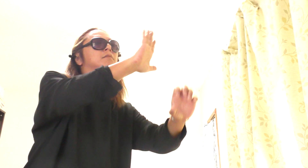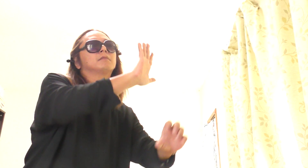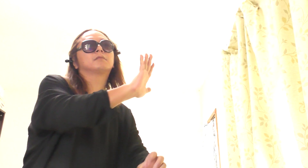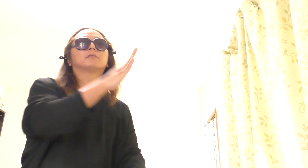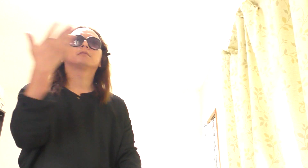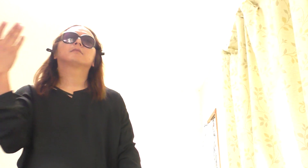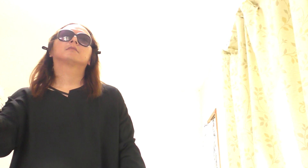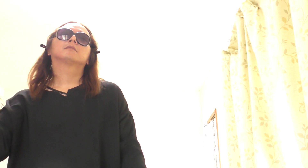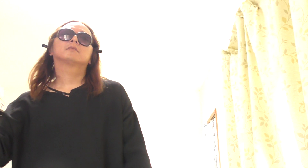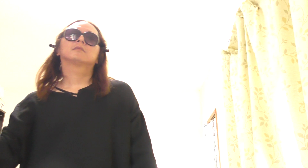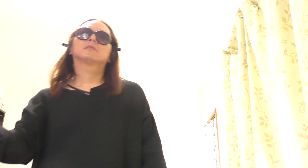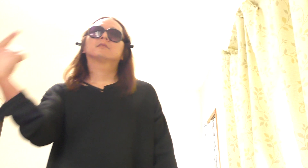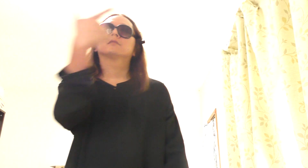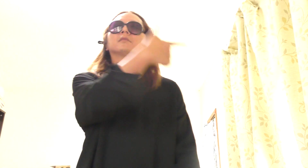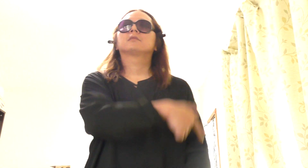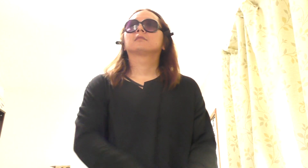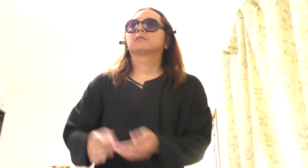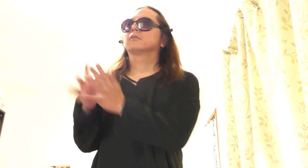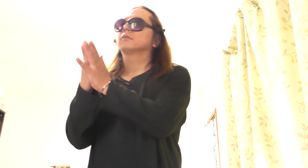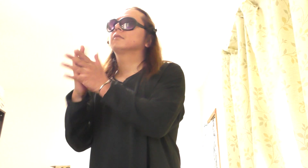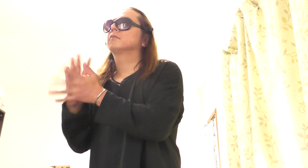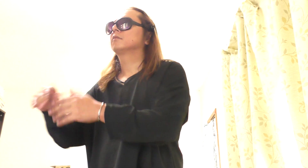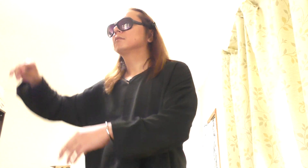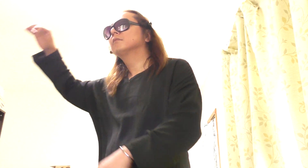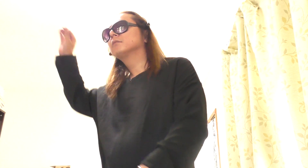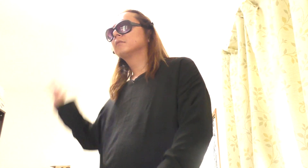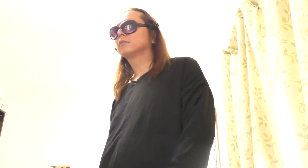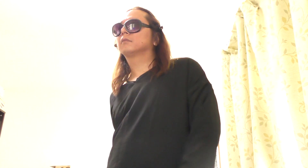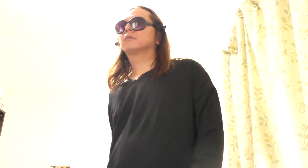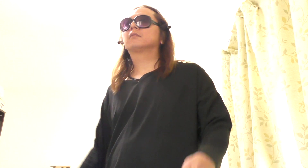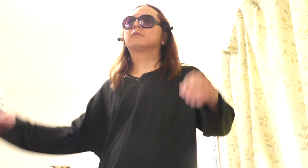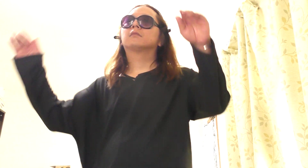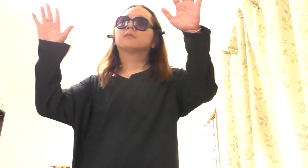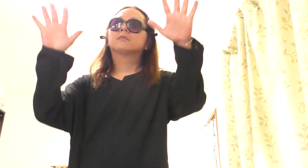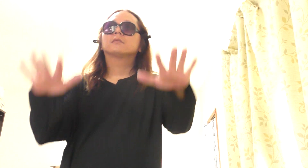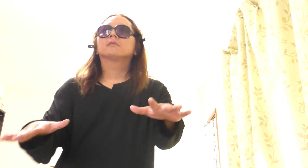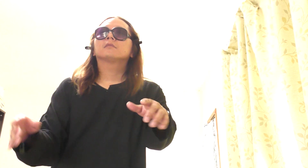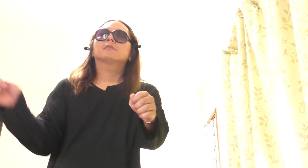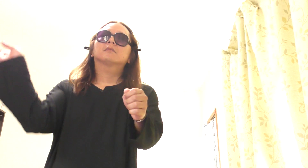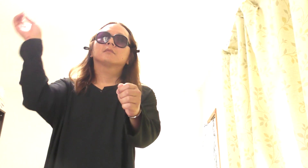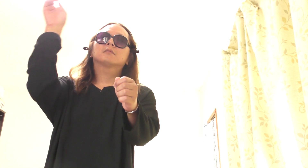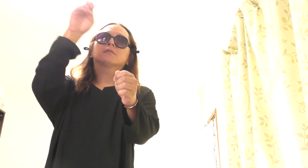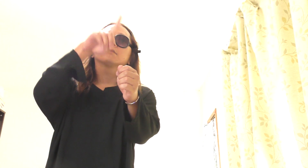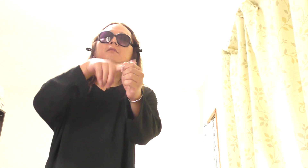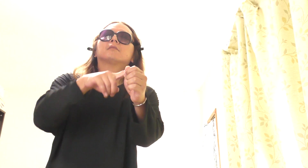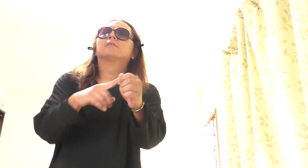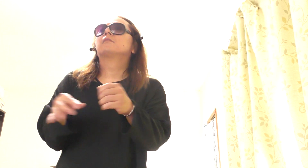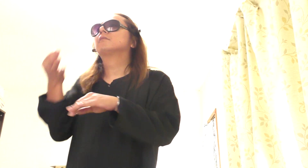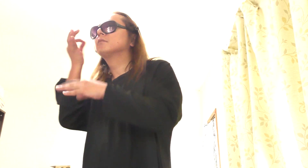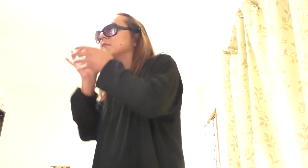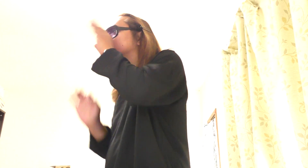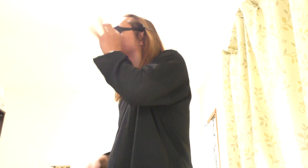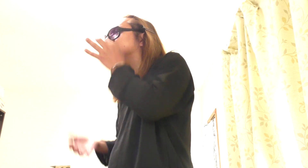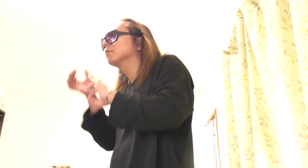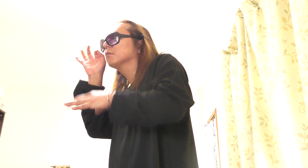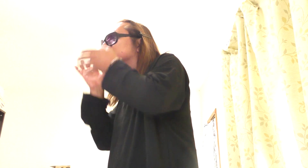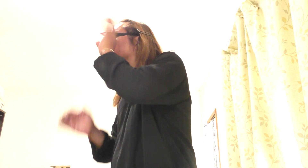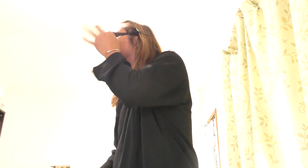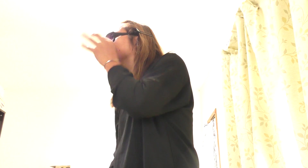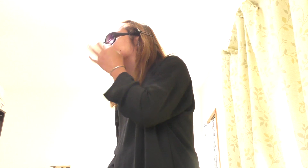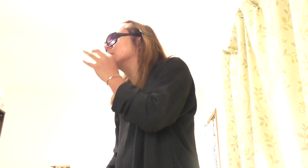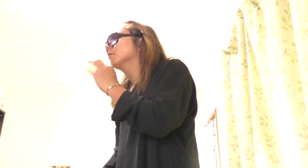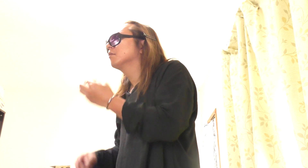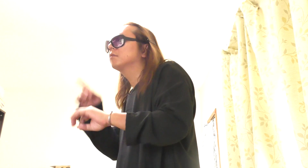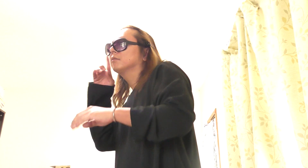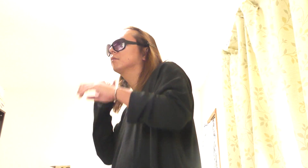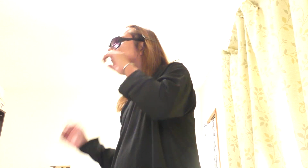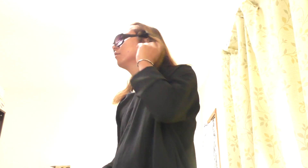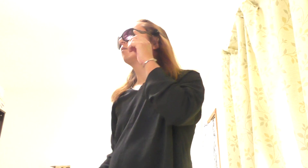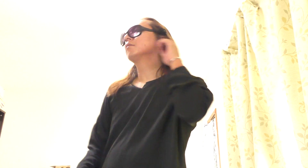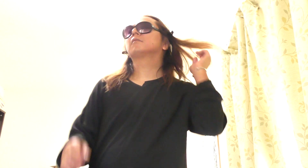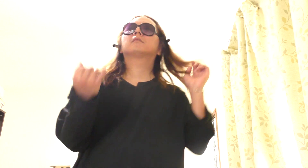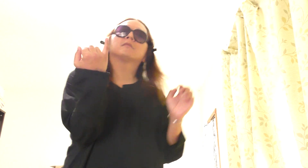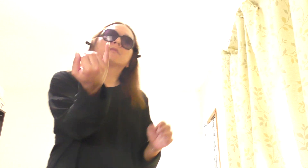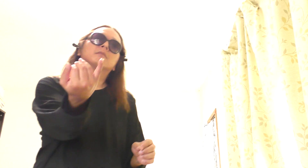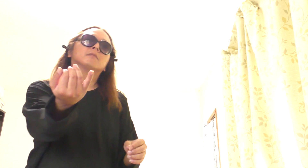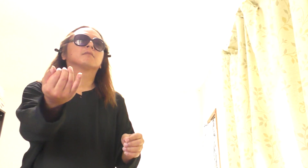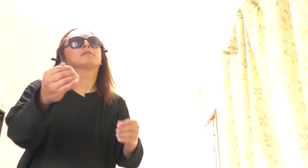someone